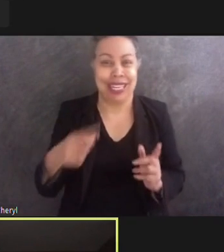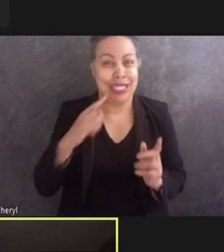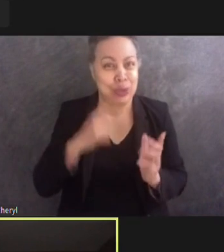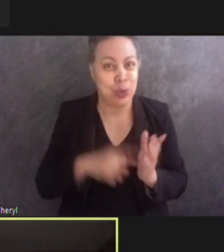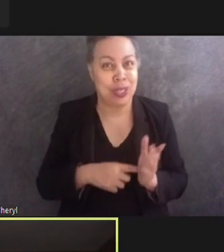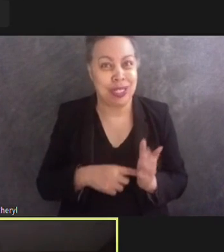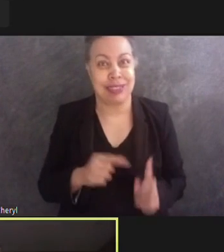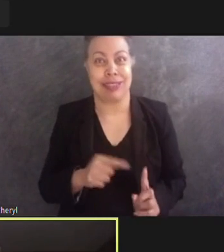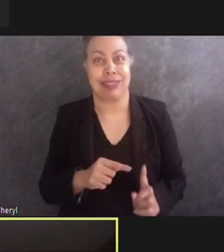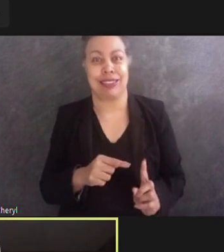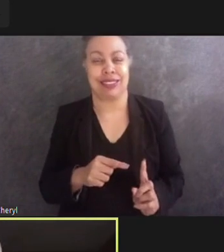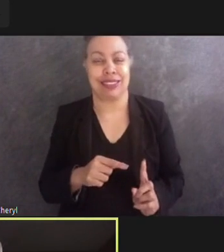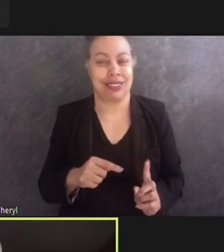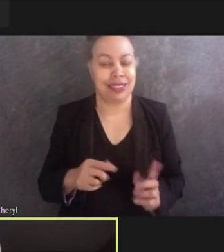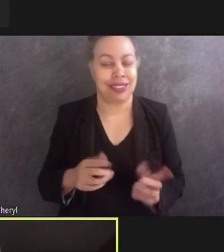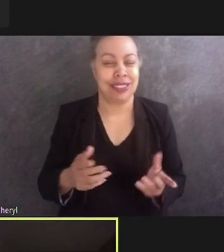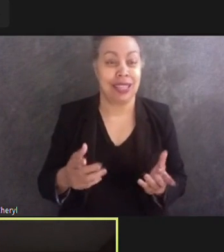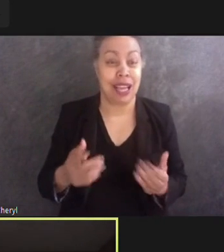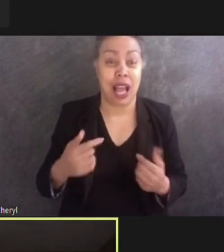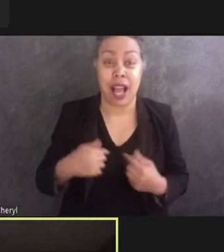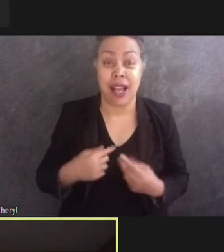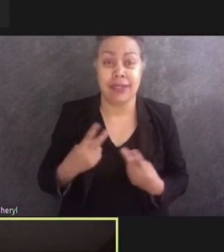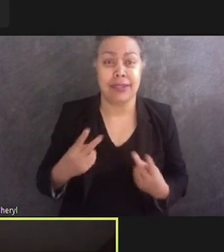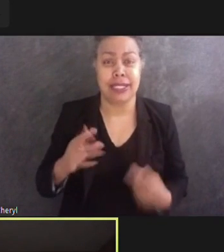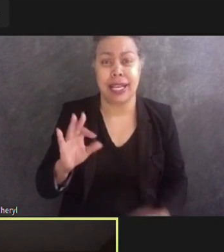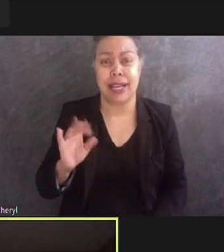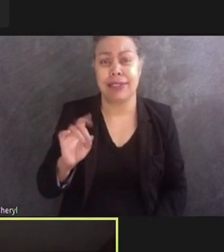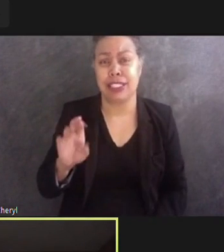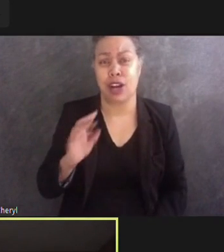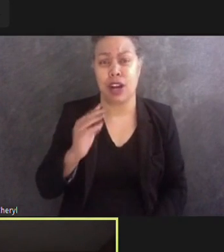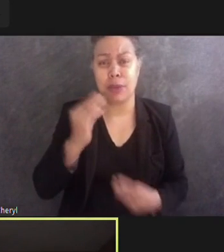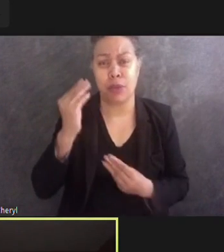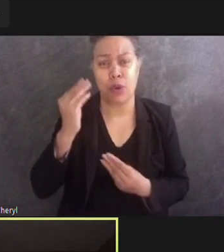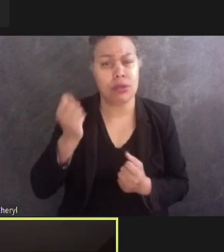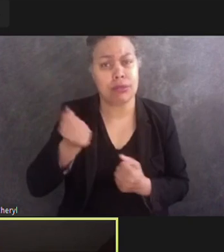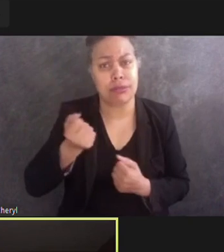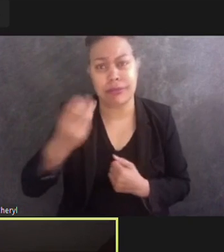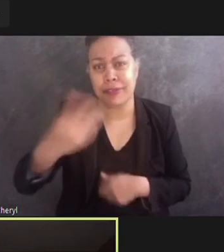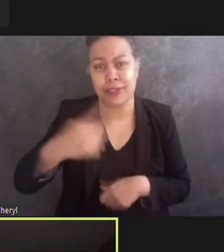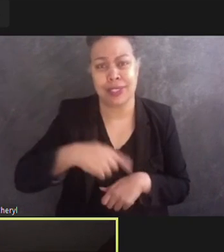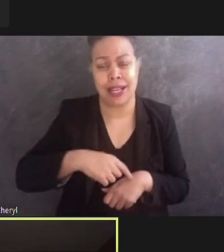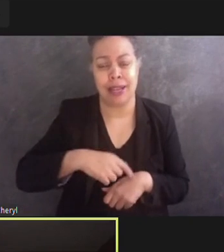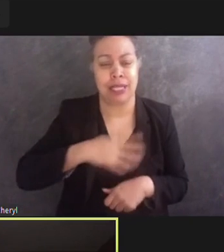I had been to the FDR Memorial a bunch of times and I saw the